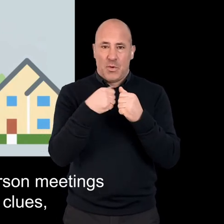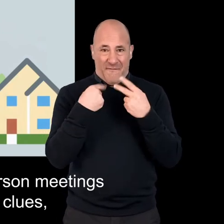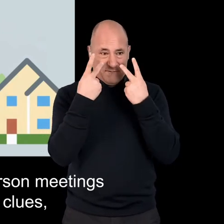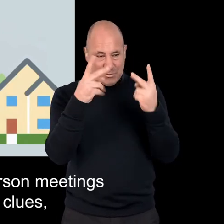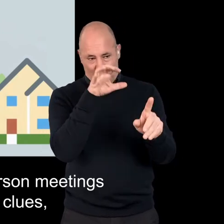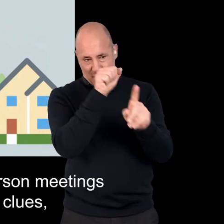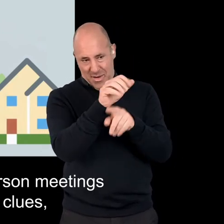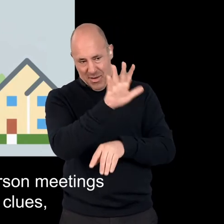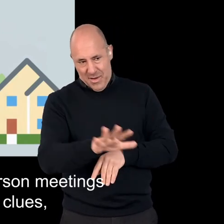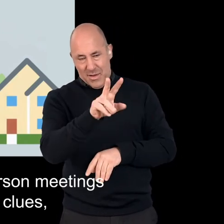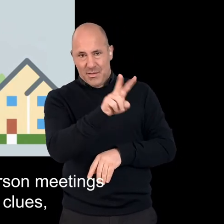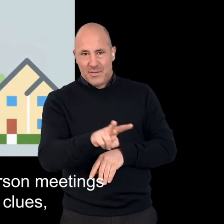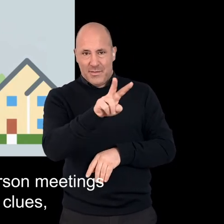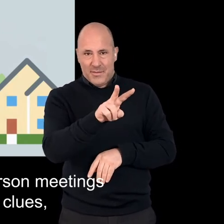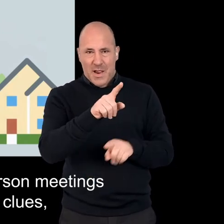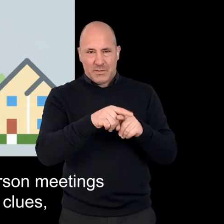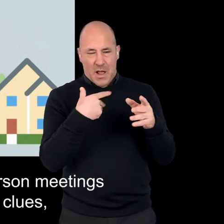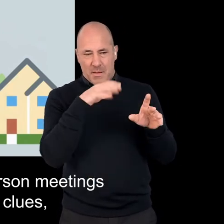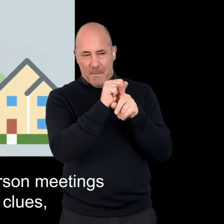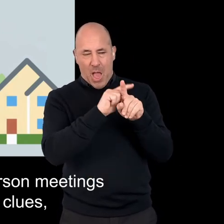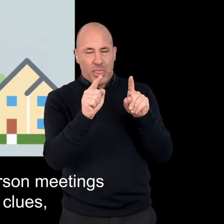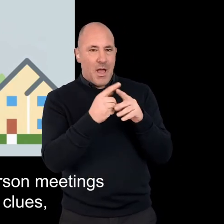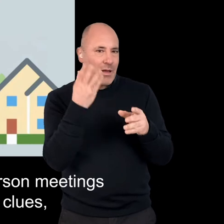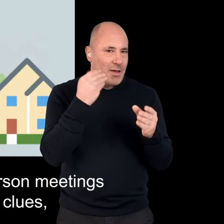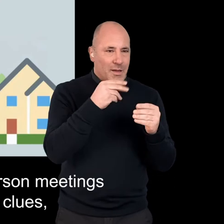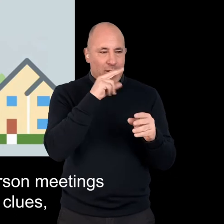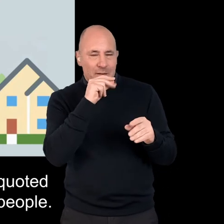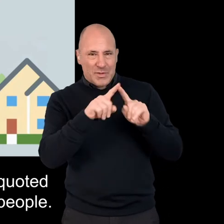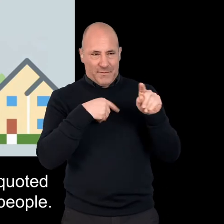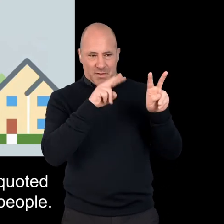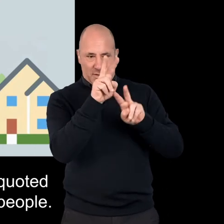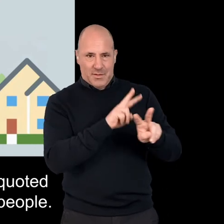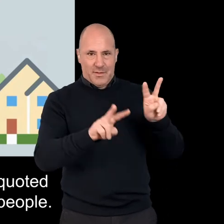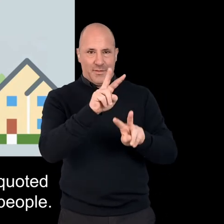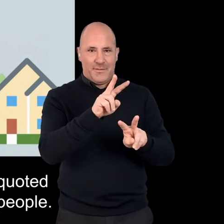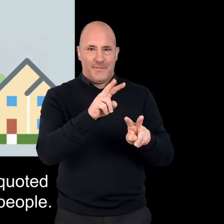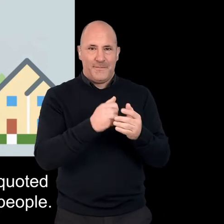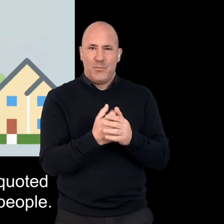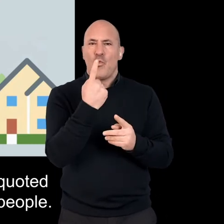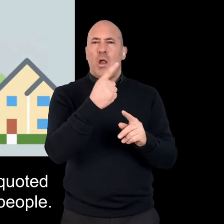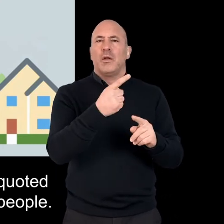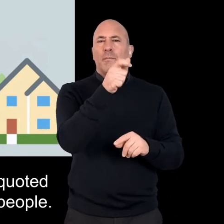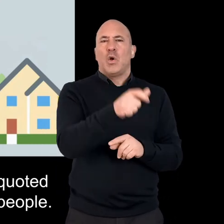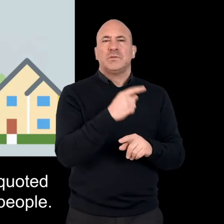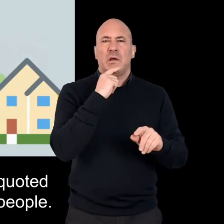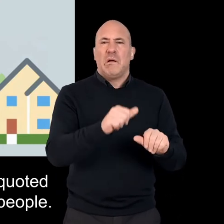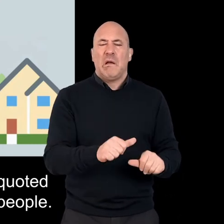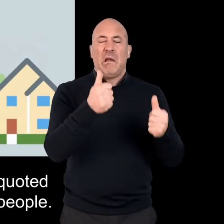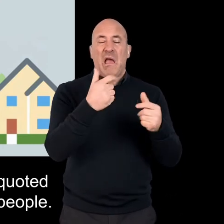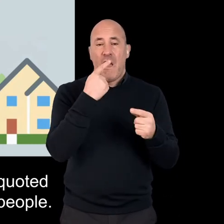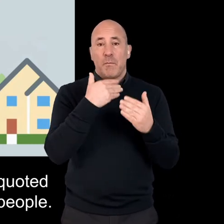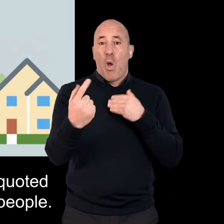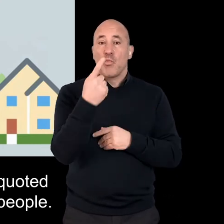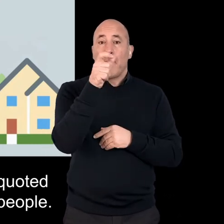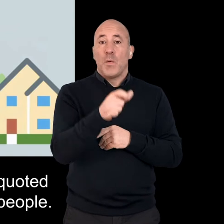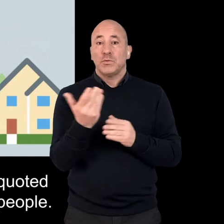in person meetings allow for visual and other sensory clues. And one positive aspect that was